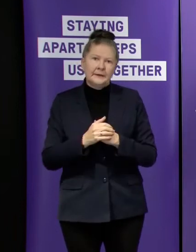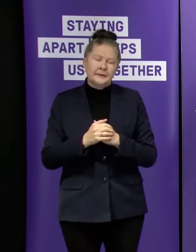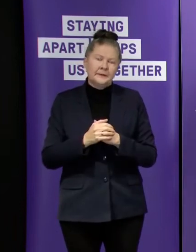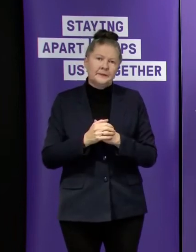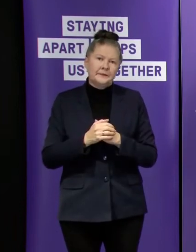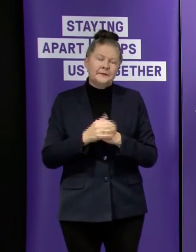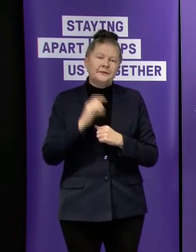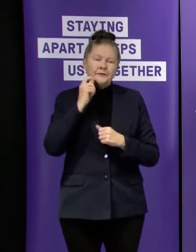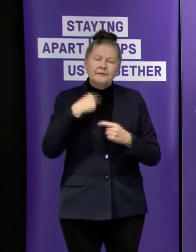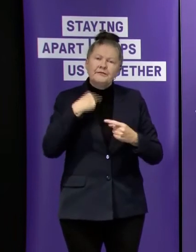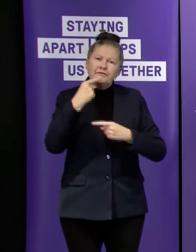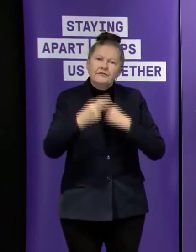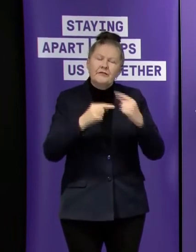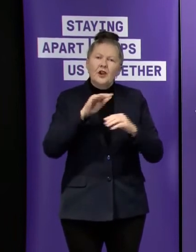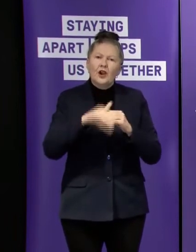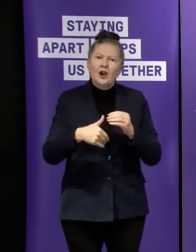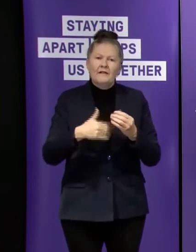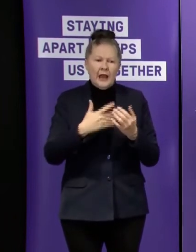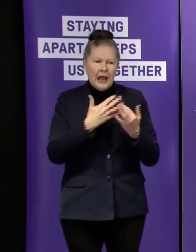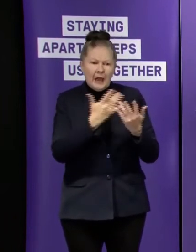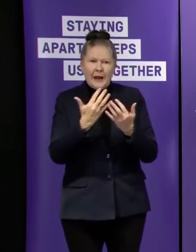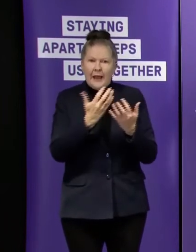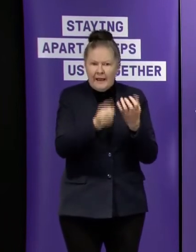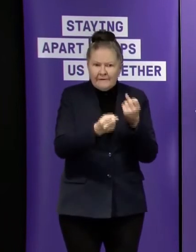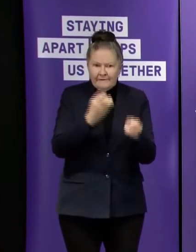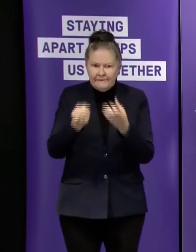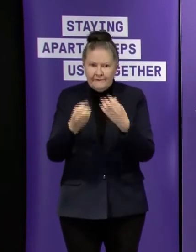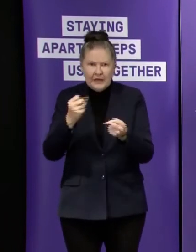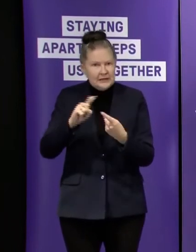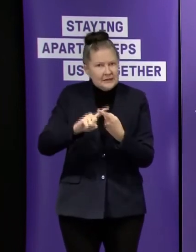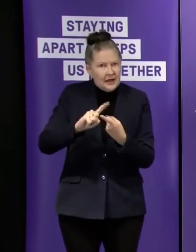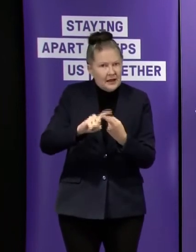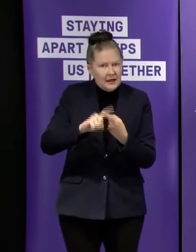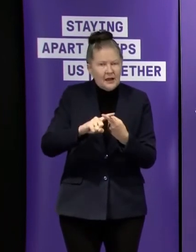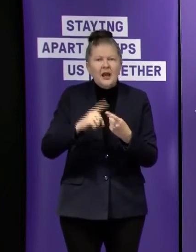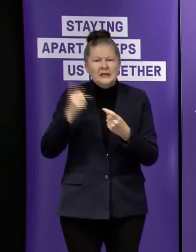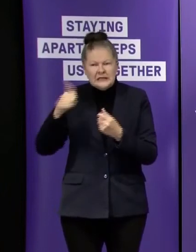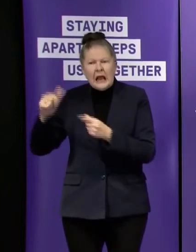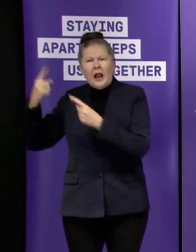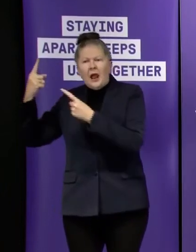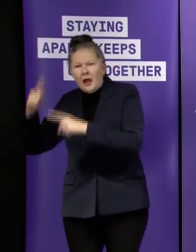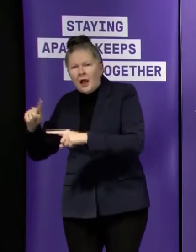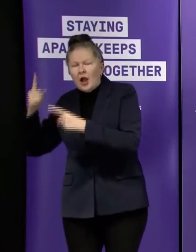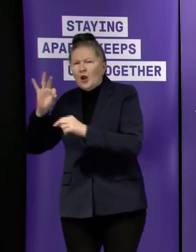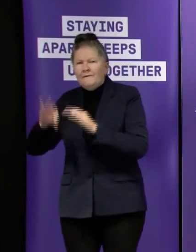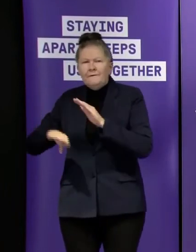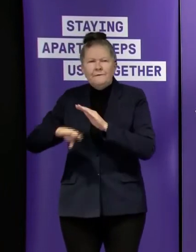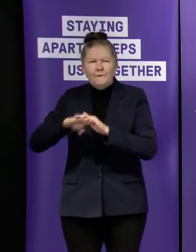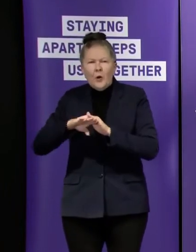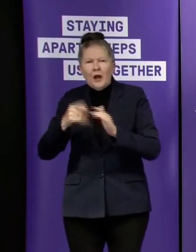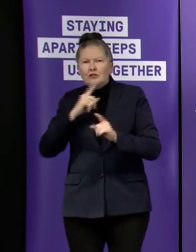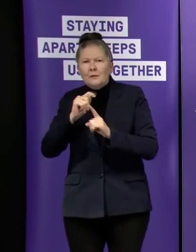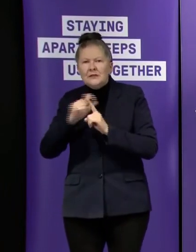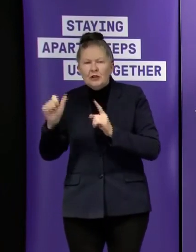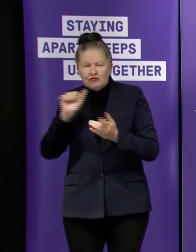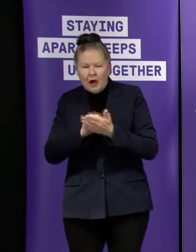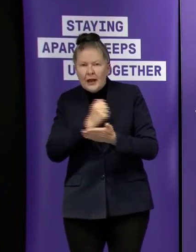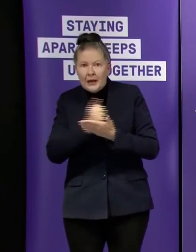the split on active cases these numbers never tally because there's always a few that are still being investigated but as best we can